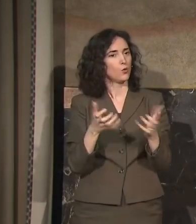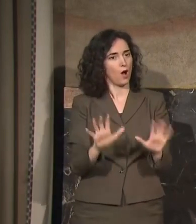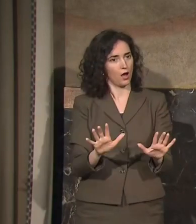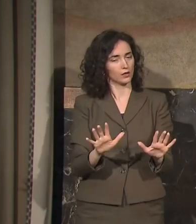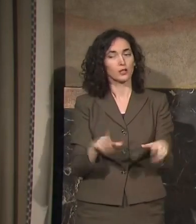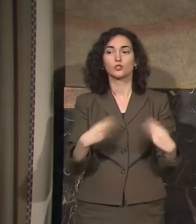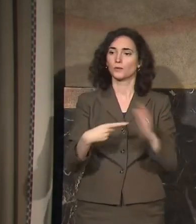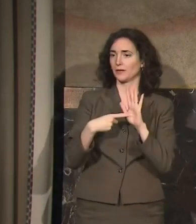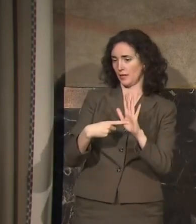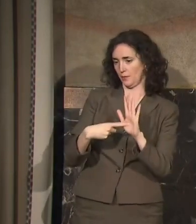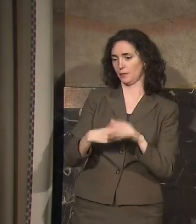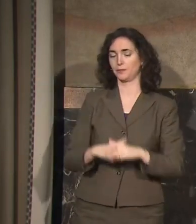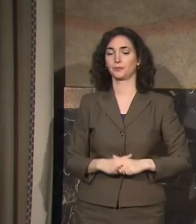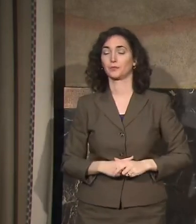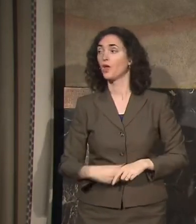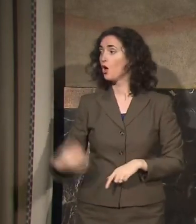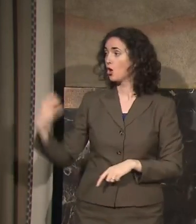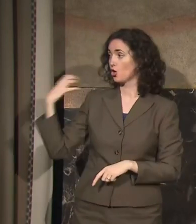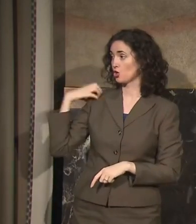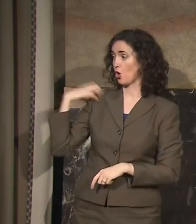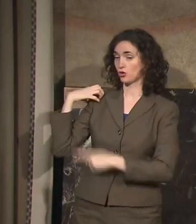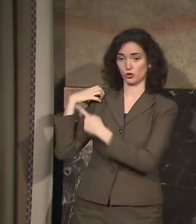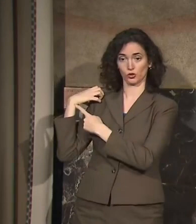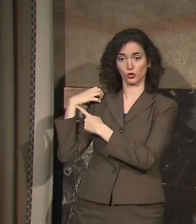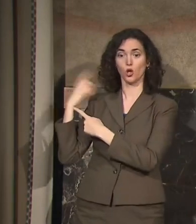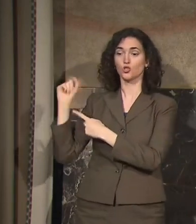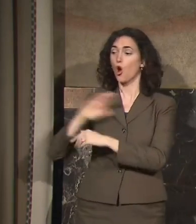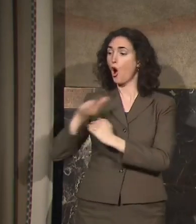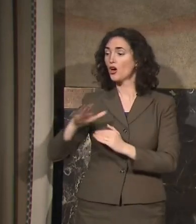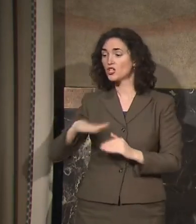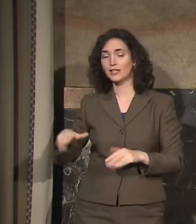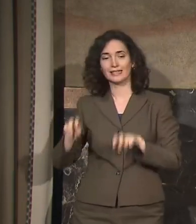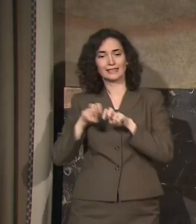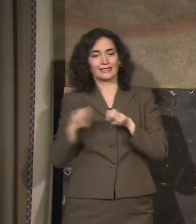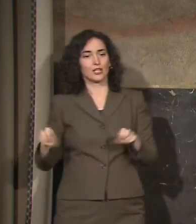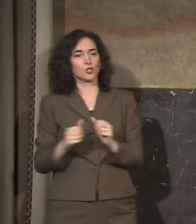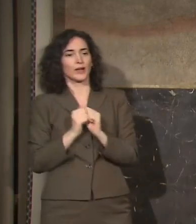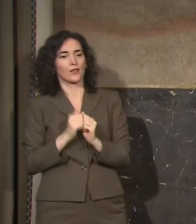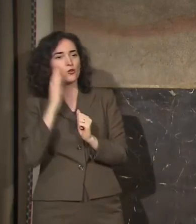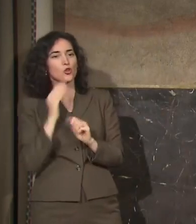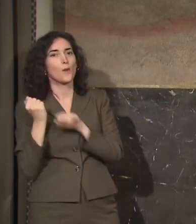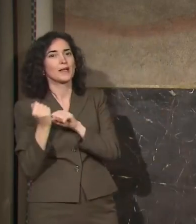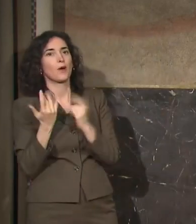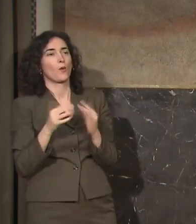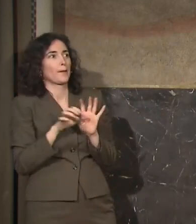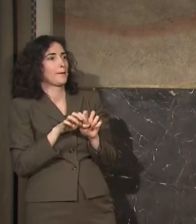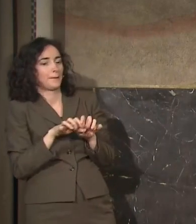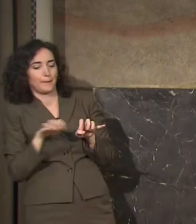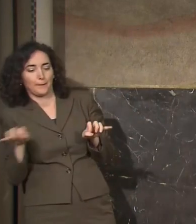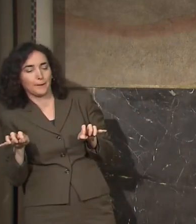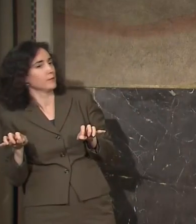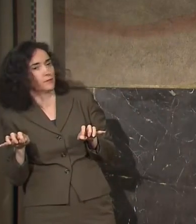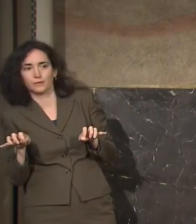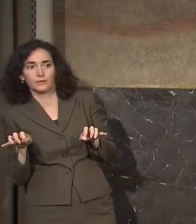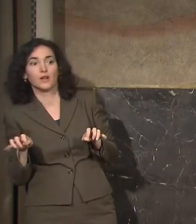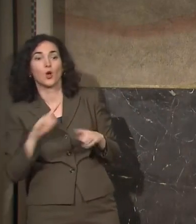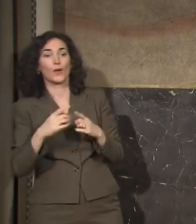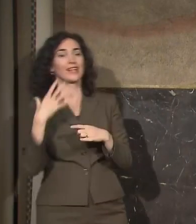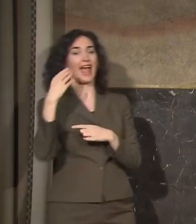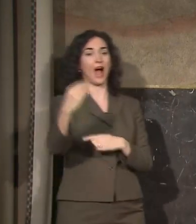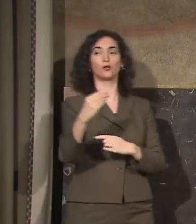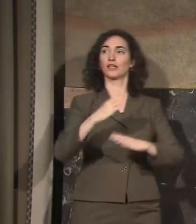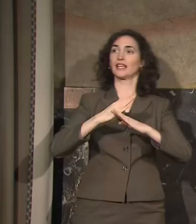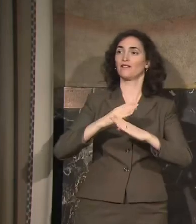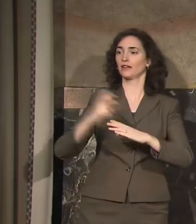I would encourage coaches not to have them all sitting in the dugout at the same time. When they're in the field, obviously, playing